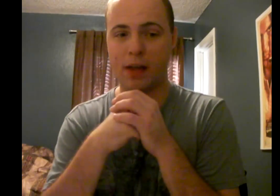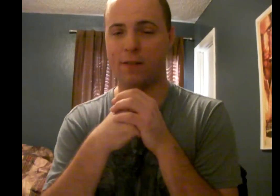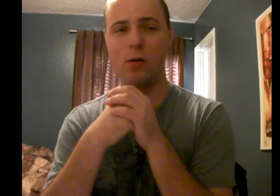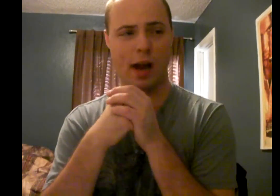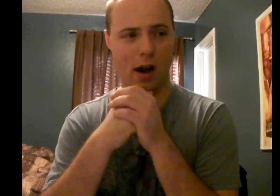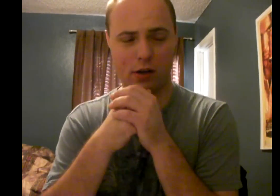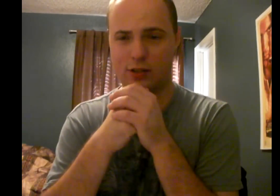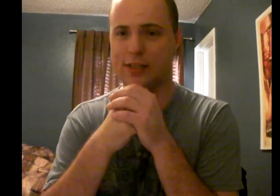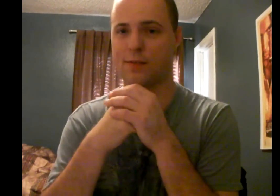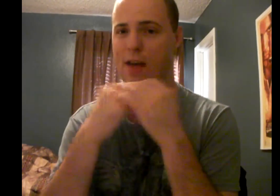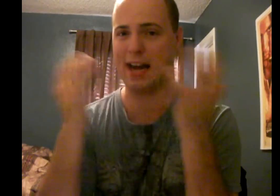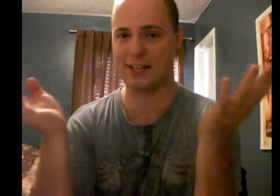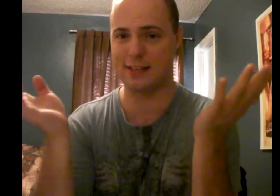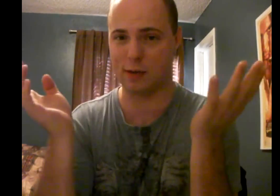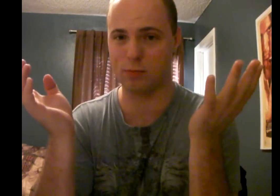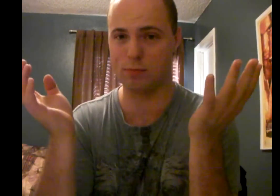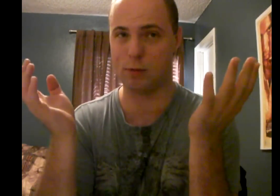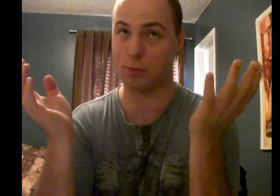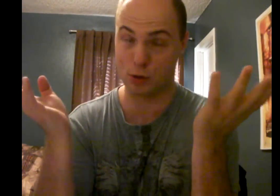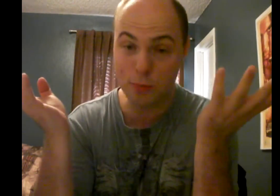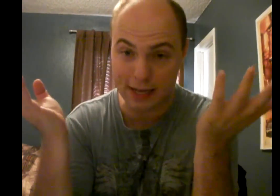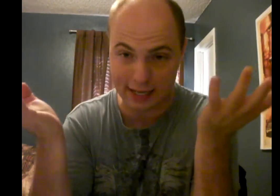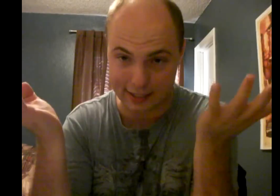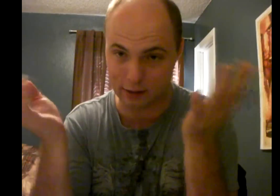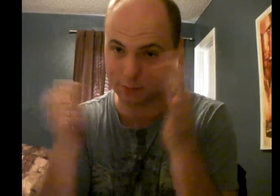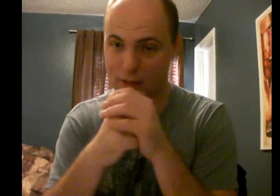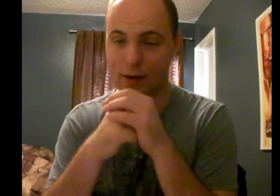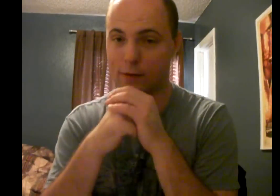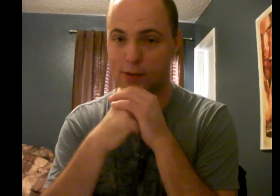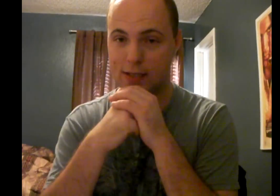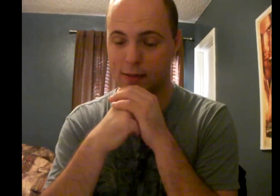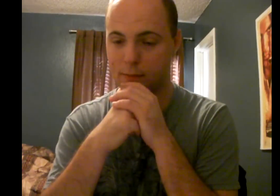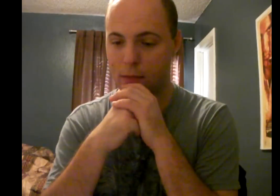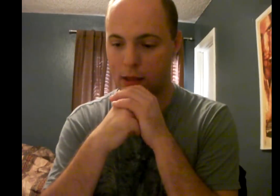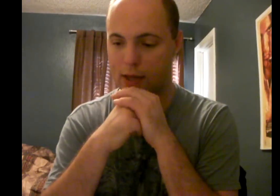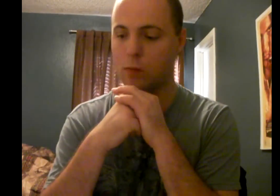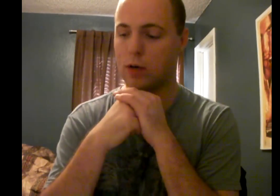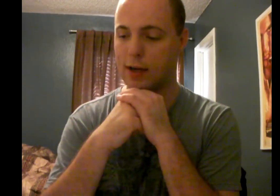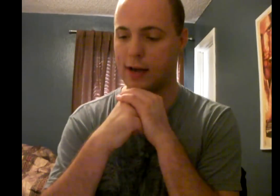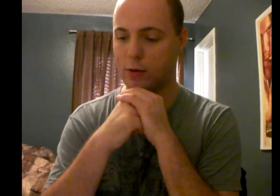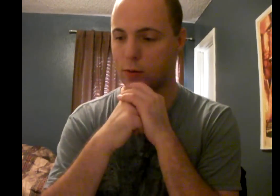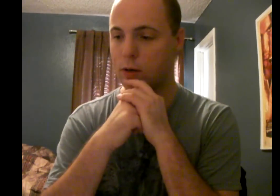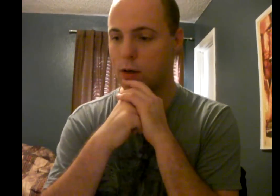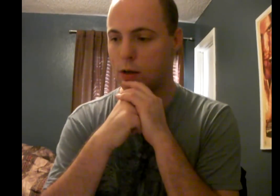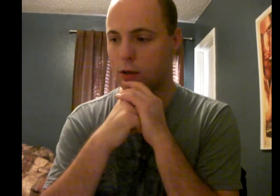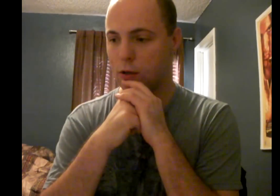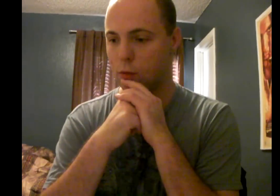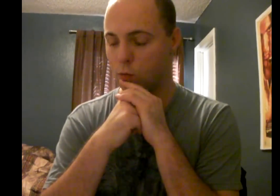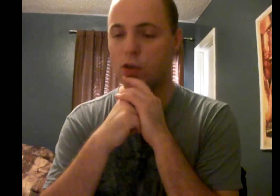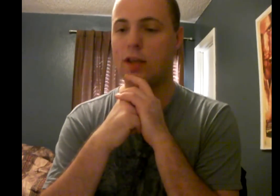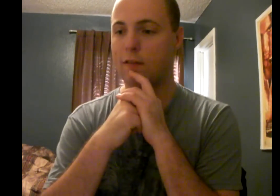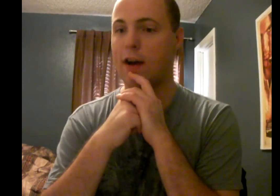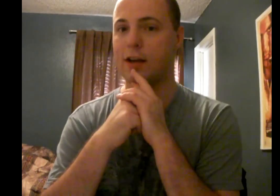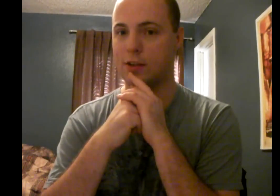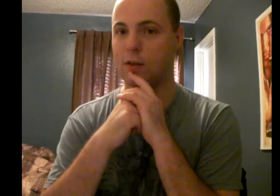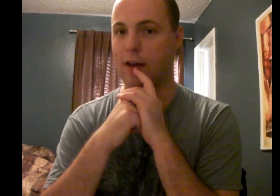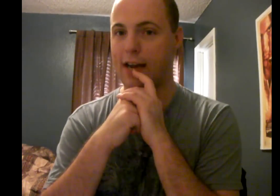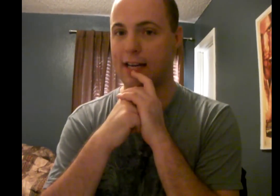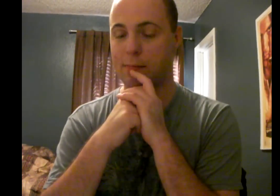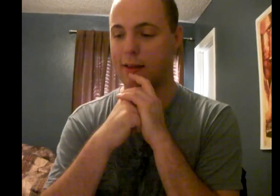And a few characters, they just vanish. They don't... You presume they get killed, but you never see them. And, like, one guy who you really find yourself hating